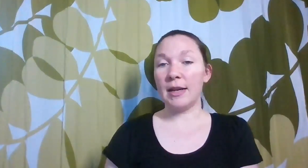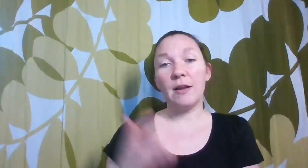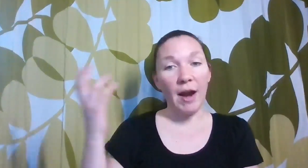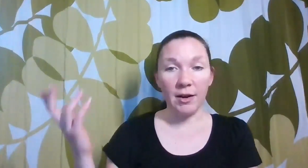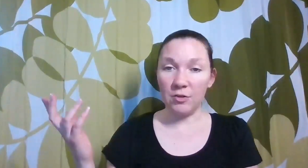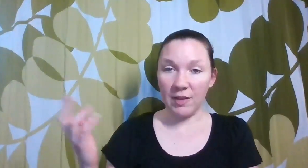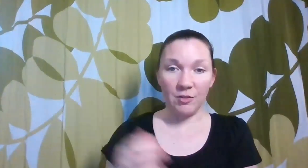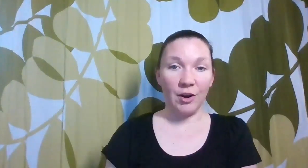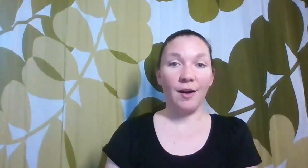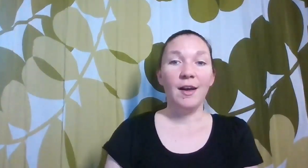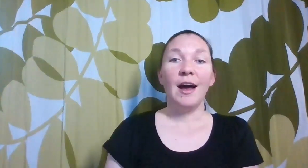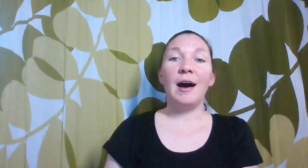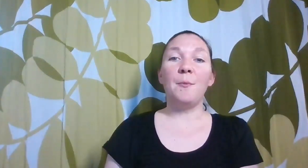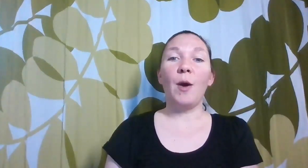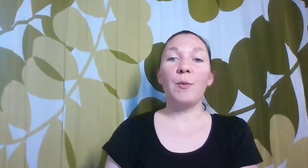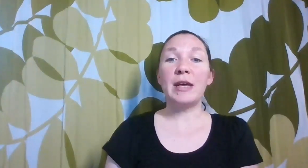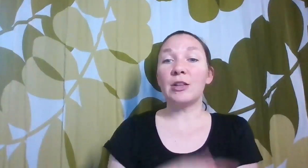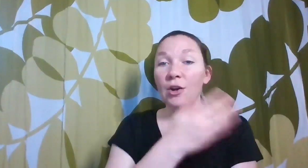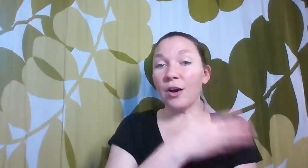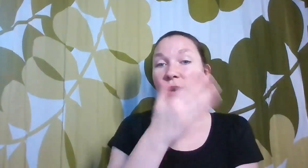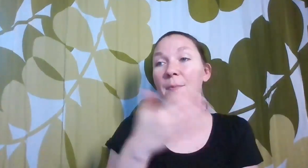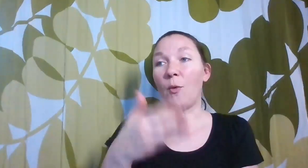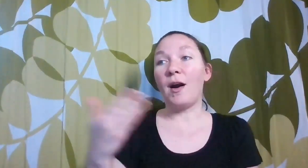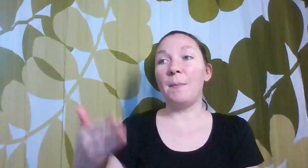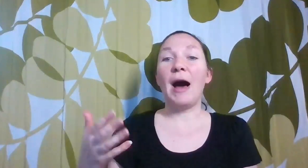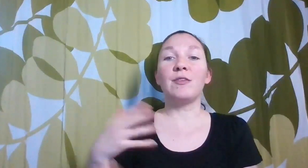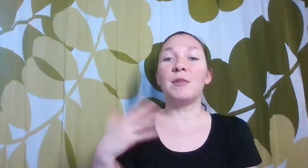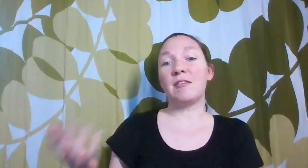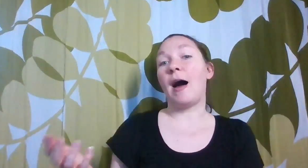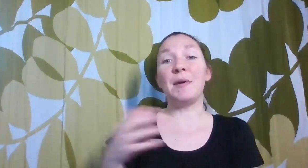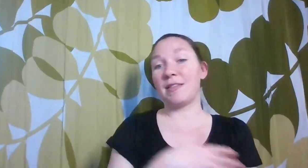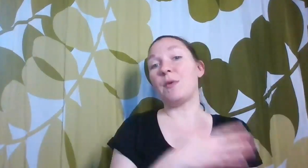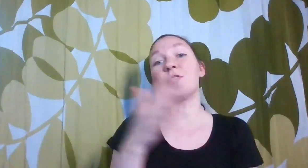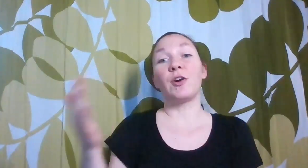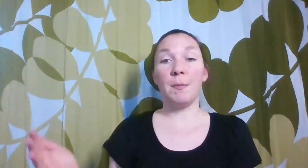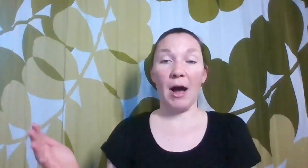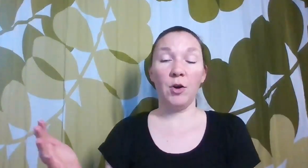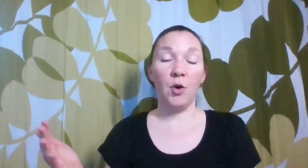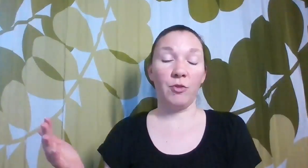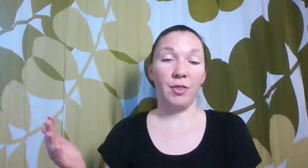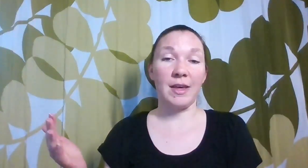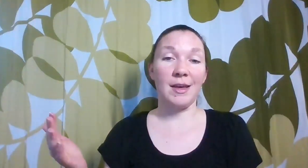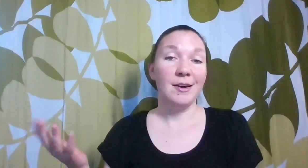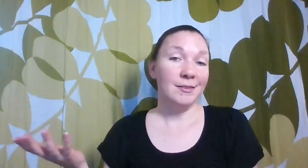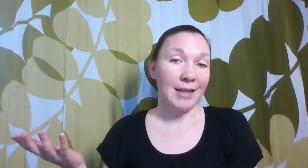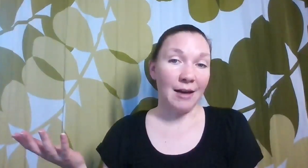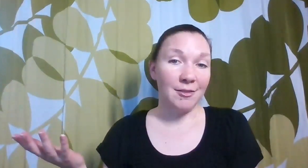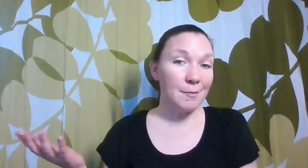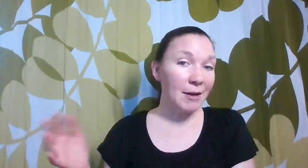Native Heritage Center where we can learn more about some of these topics that we've learned about over the last semester